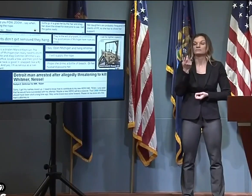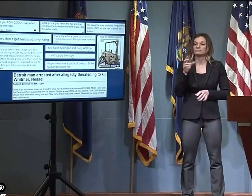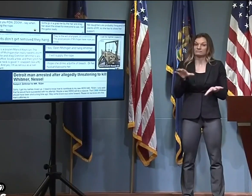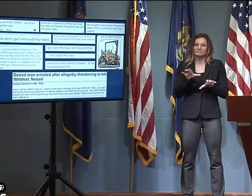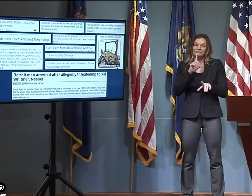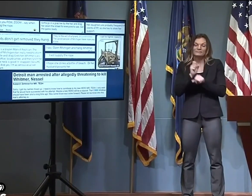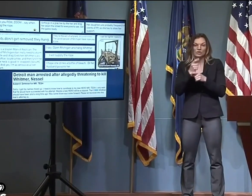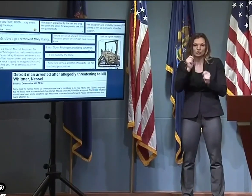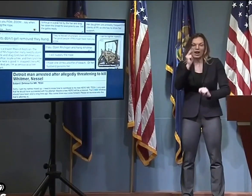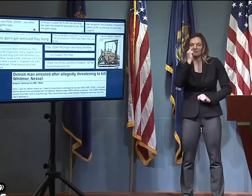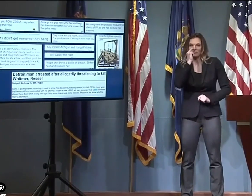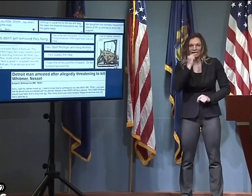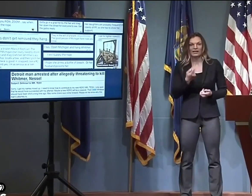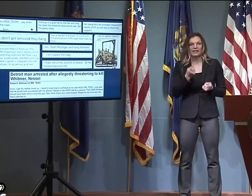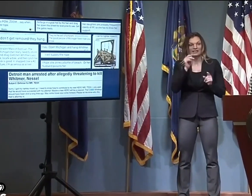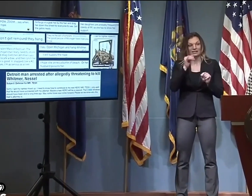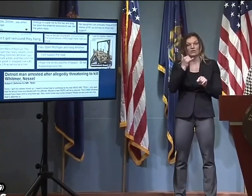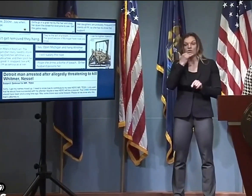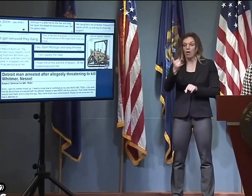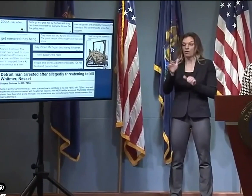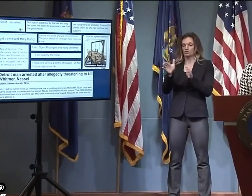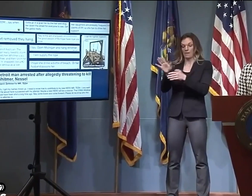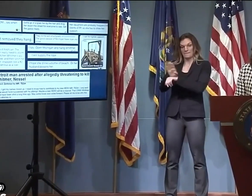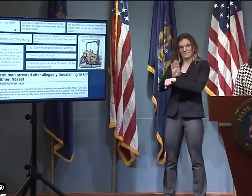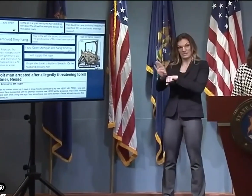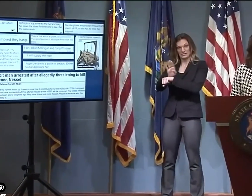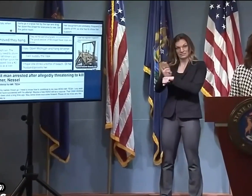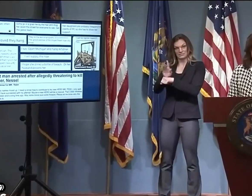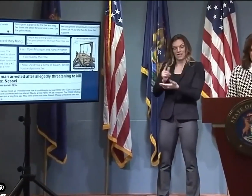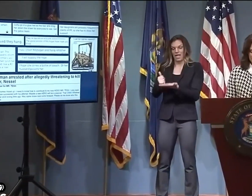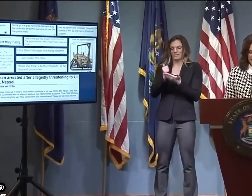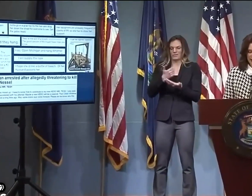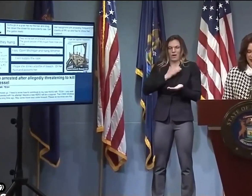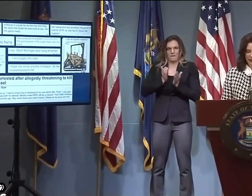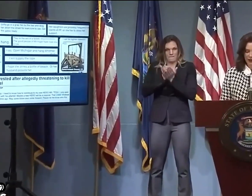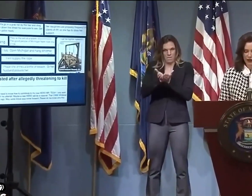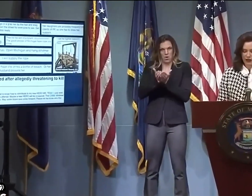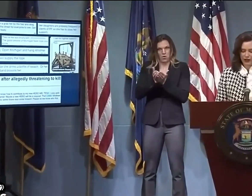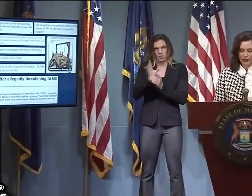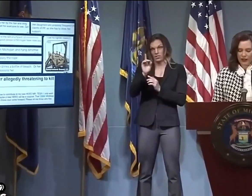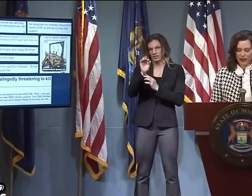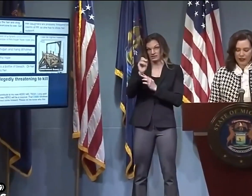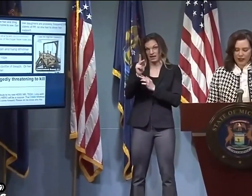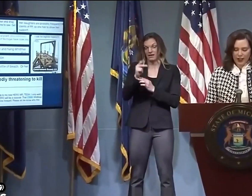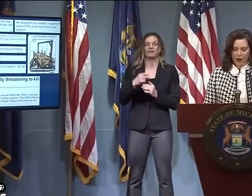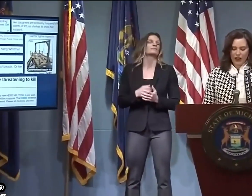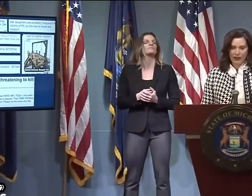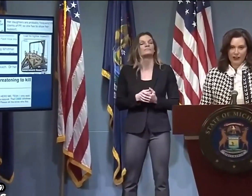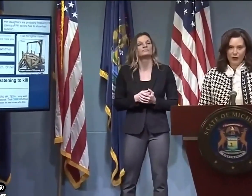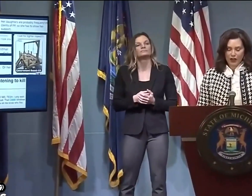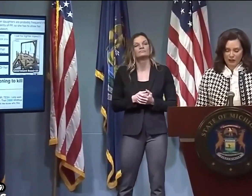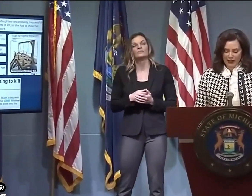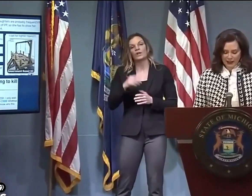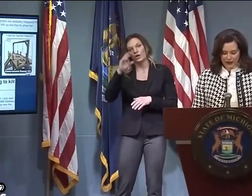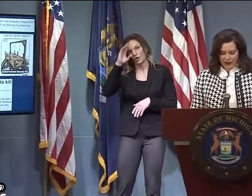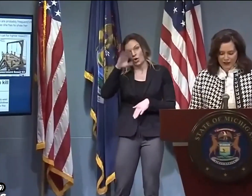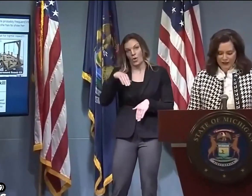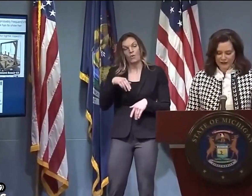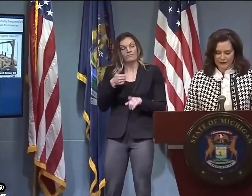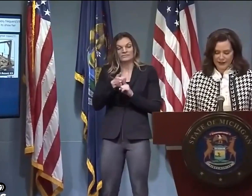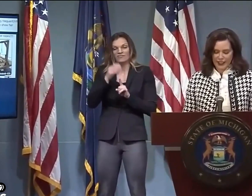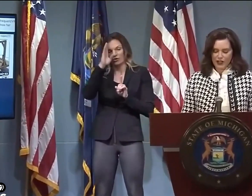a failed attempt at humor last week when checking in with the small business that helps with our boat and dock up north.